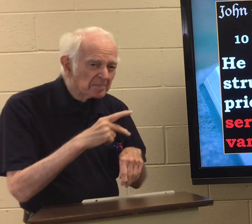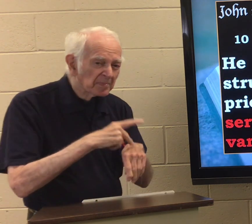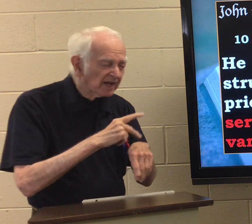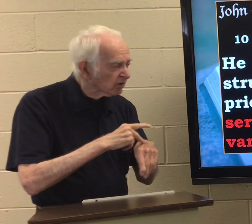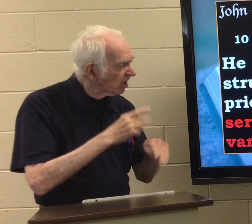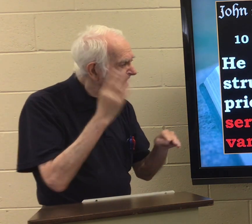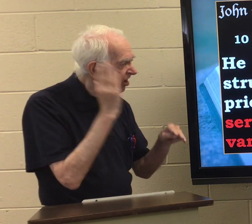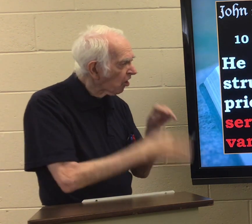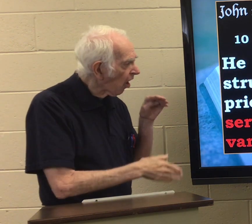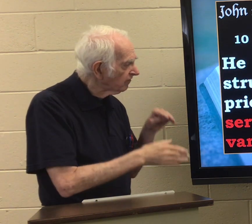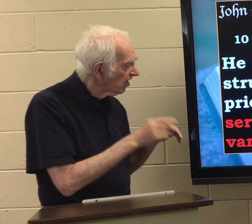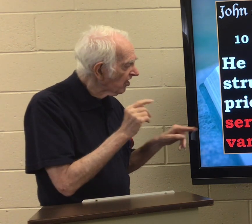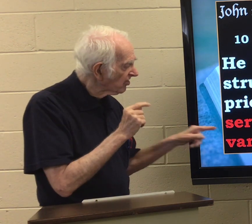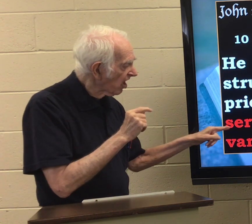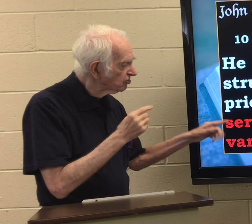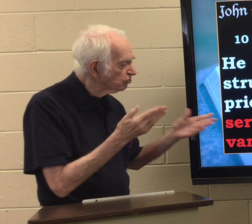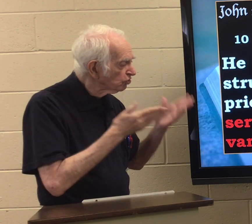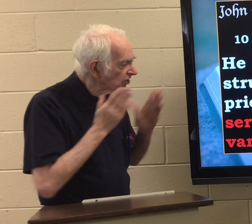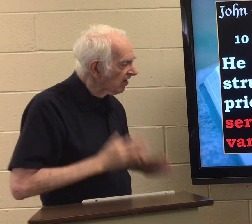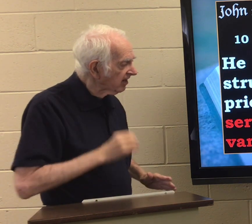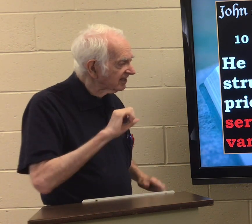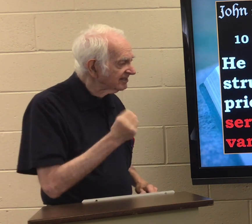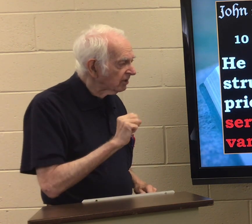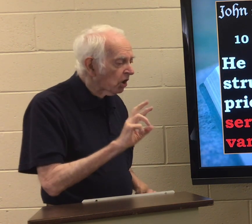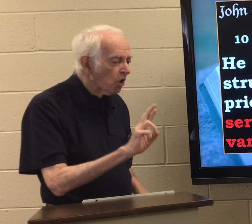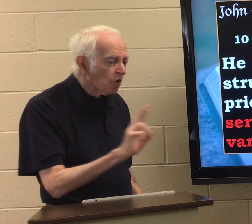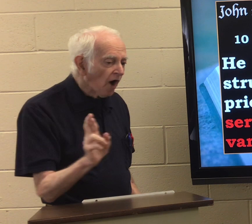Peter cut off the servant's right ear.